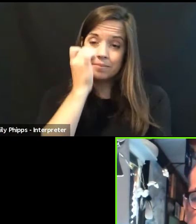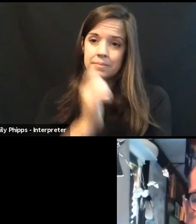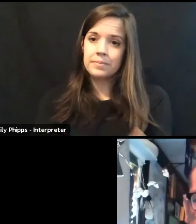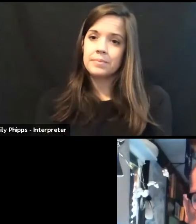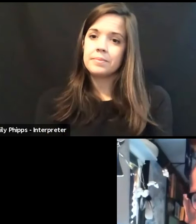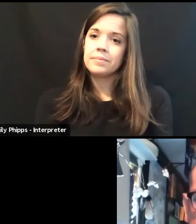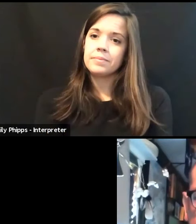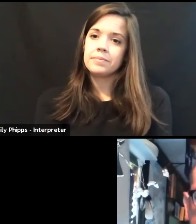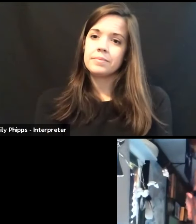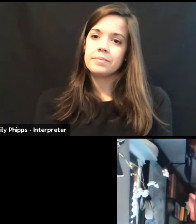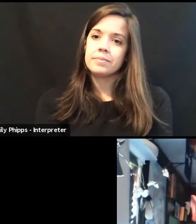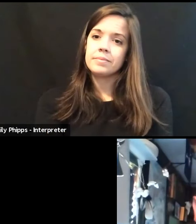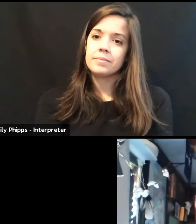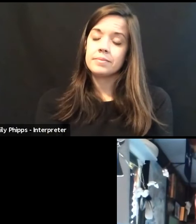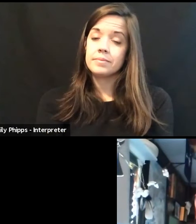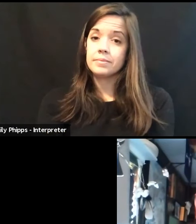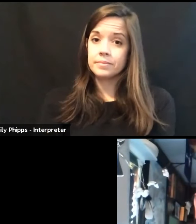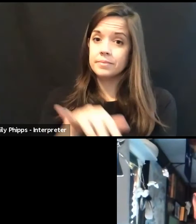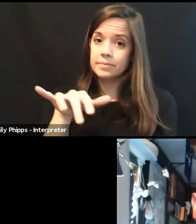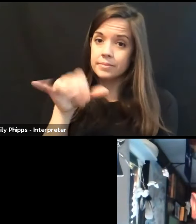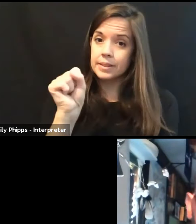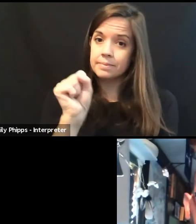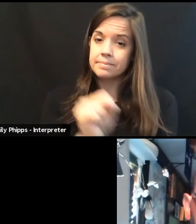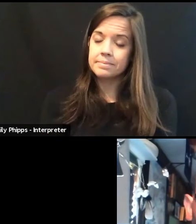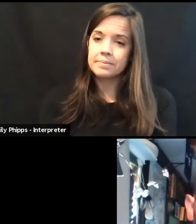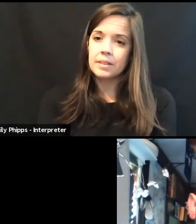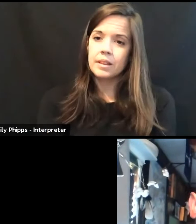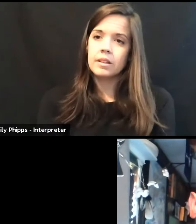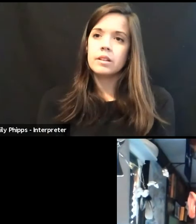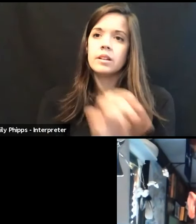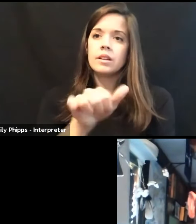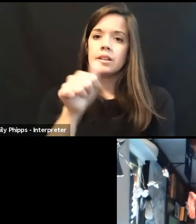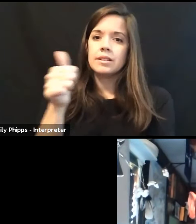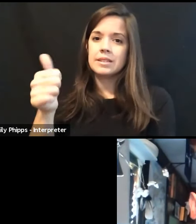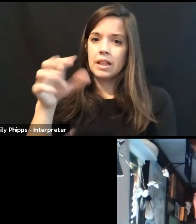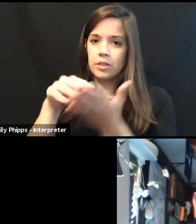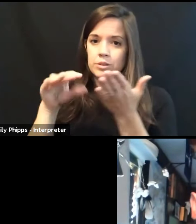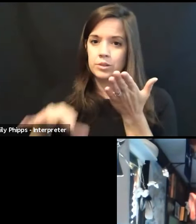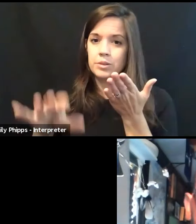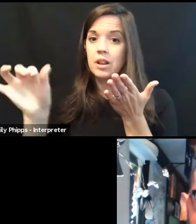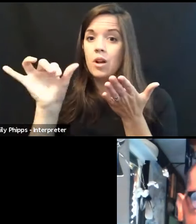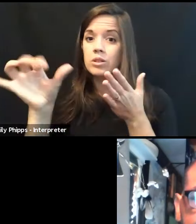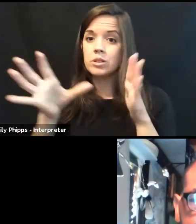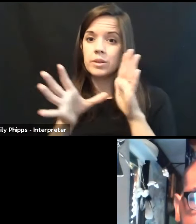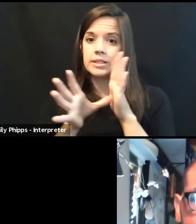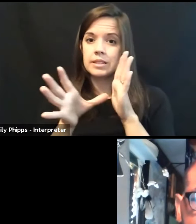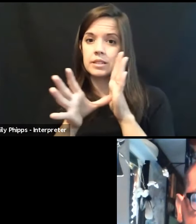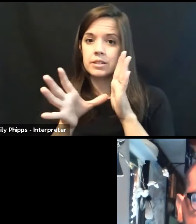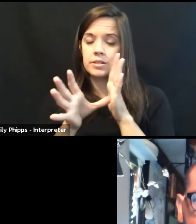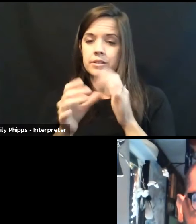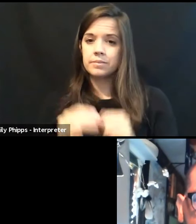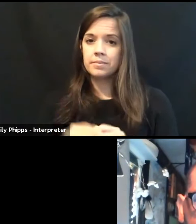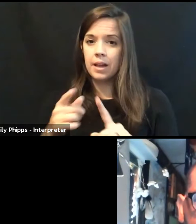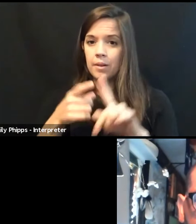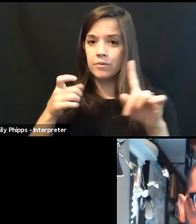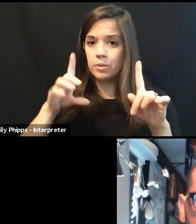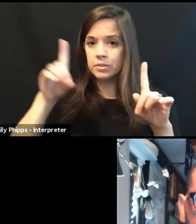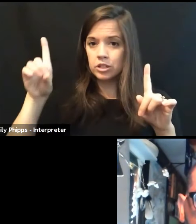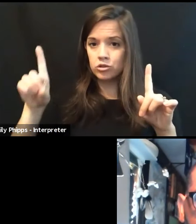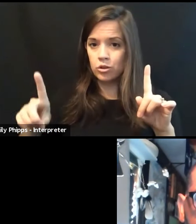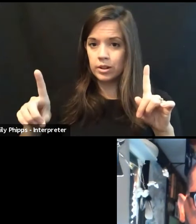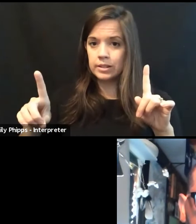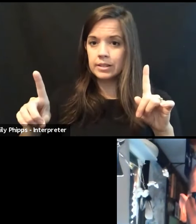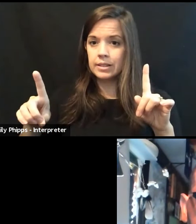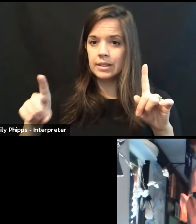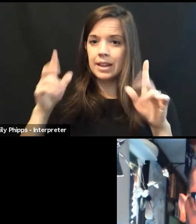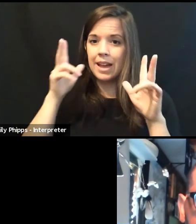It sure does. Another student, also a senior. I'm from Detroit. And hearing